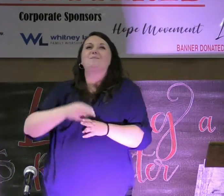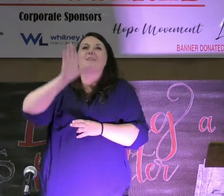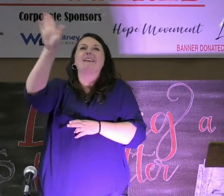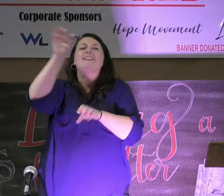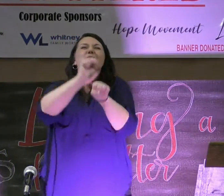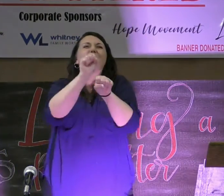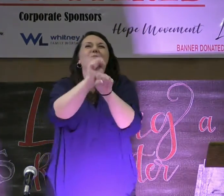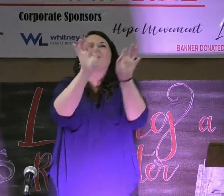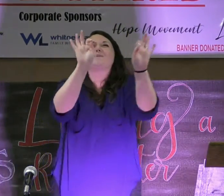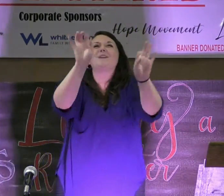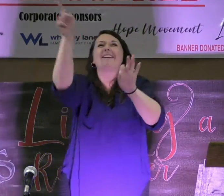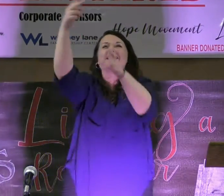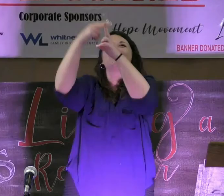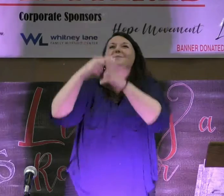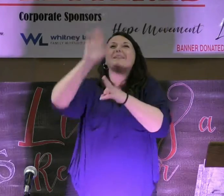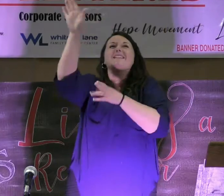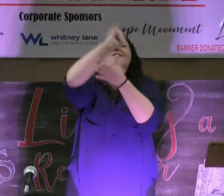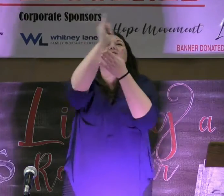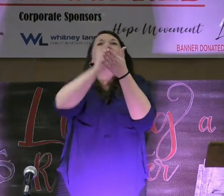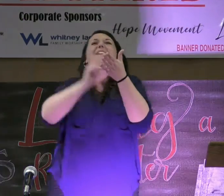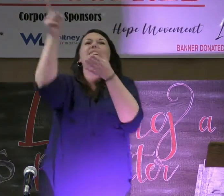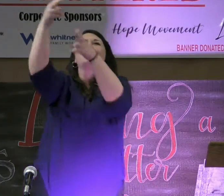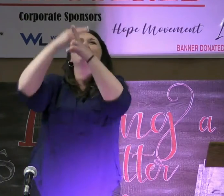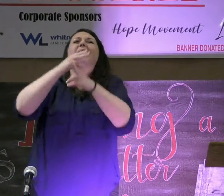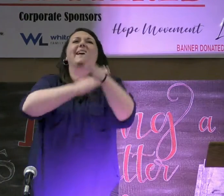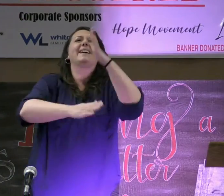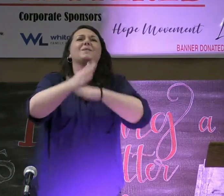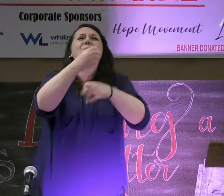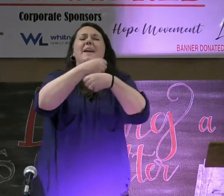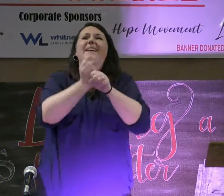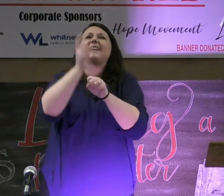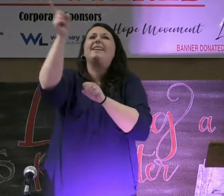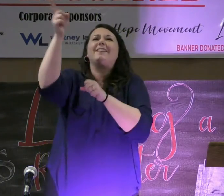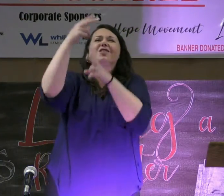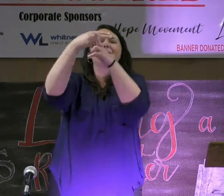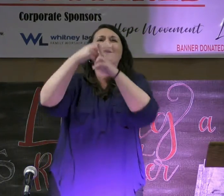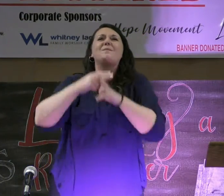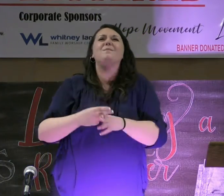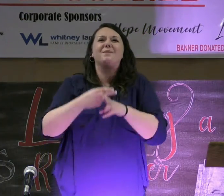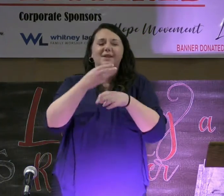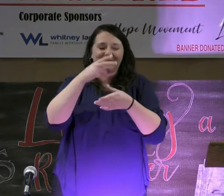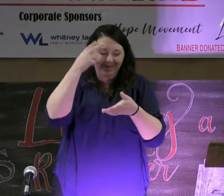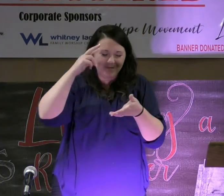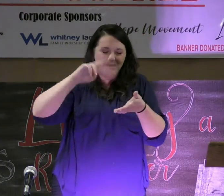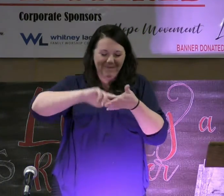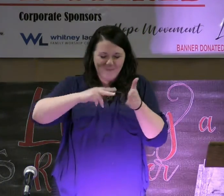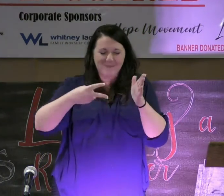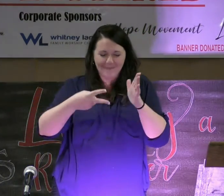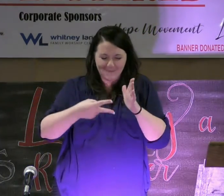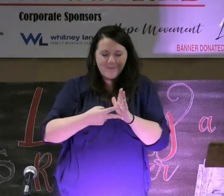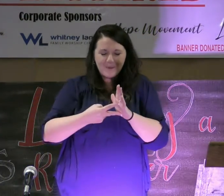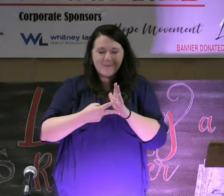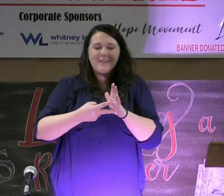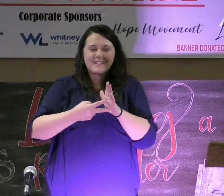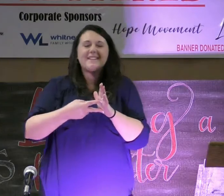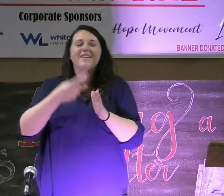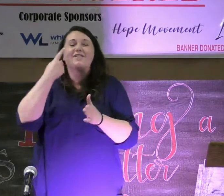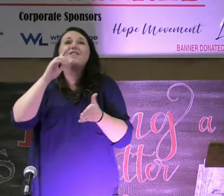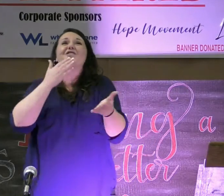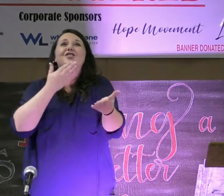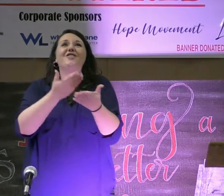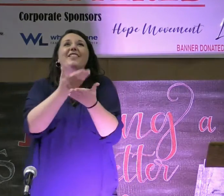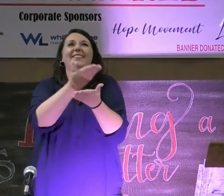me his workmanship. He calls me his art. He calls me handmade. He calls me purpose and fashion for a good